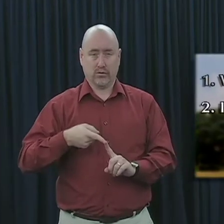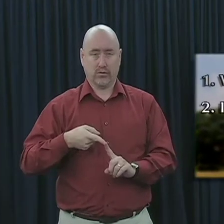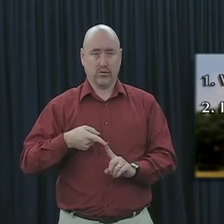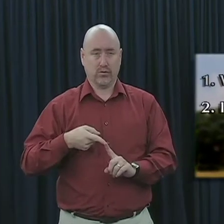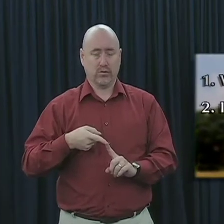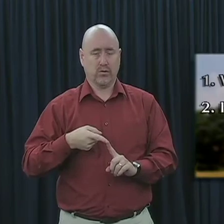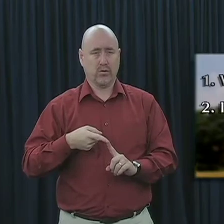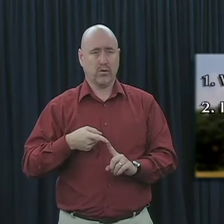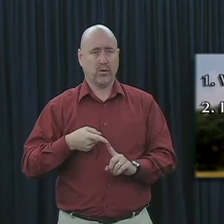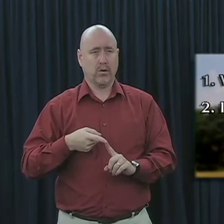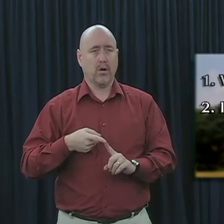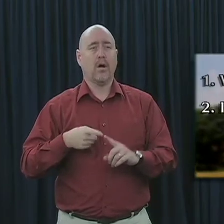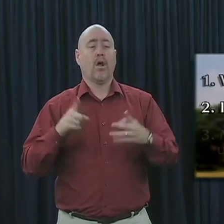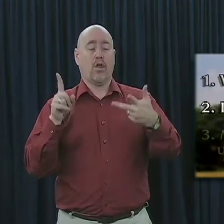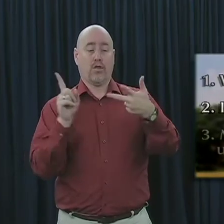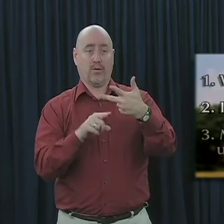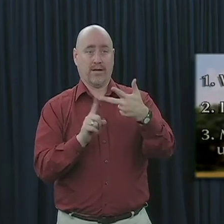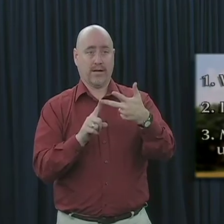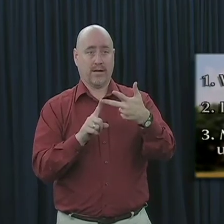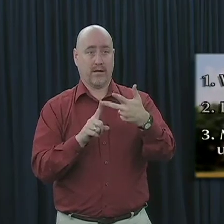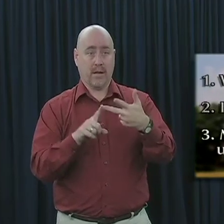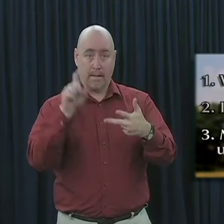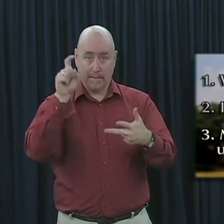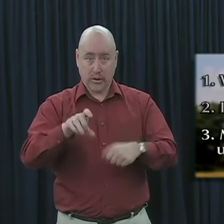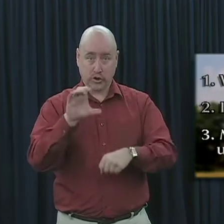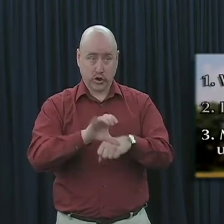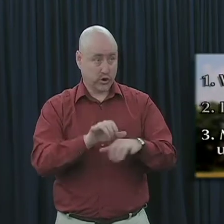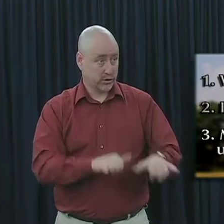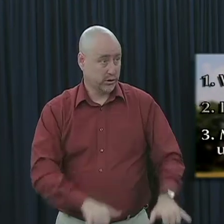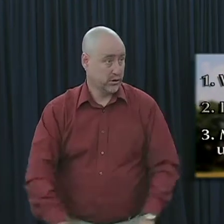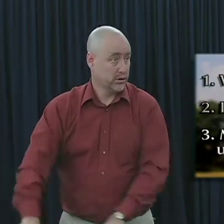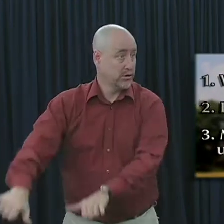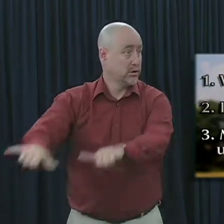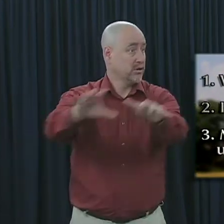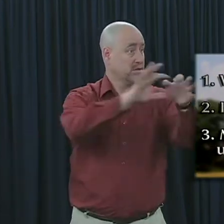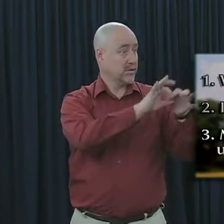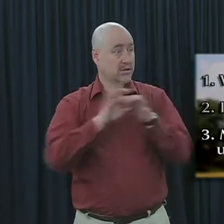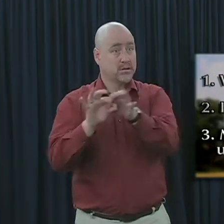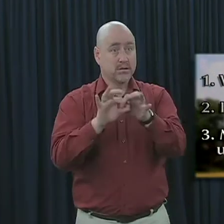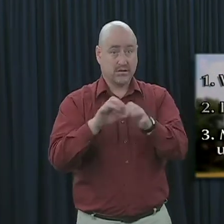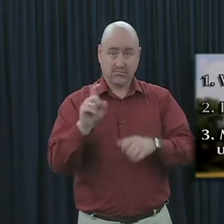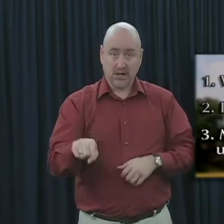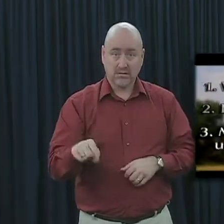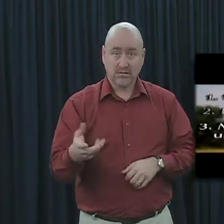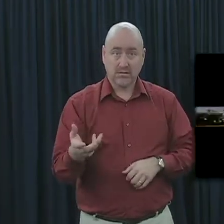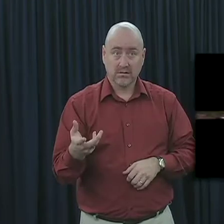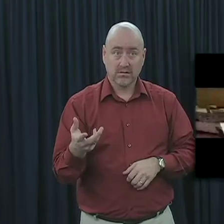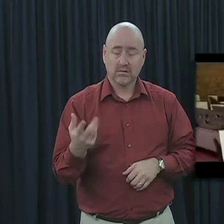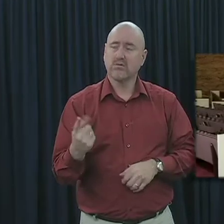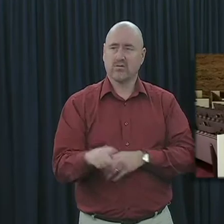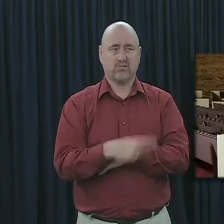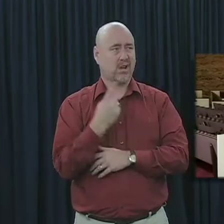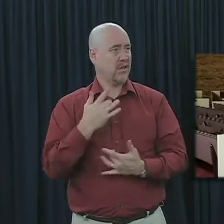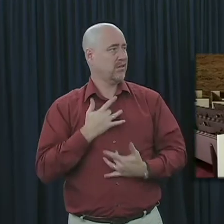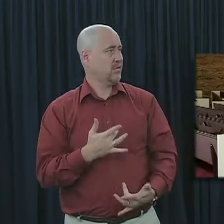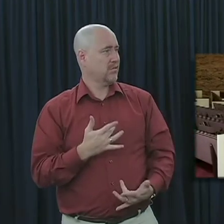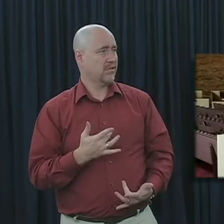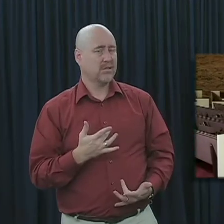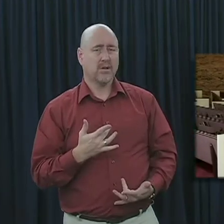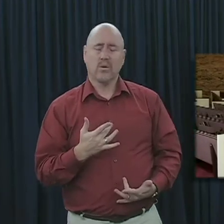let's ask number three, must the church be united? In today's world, there is